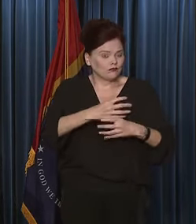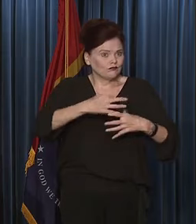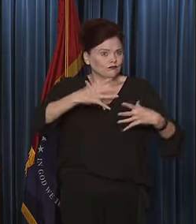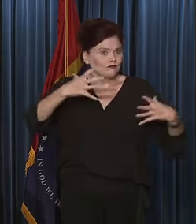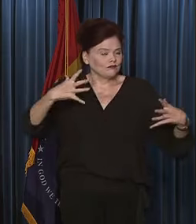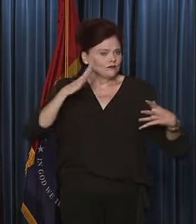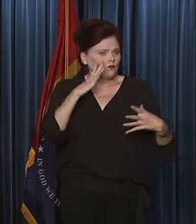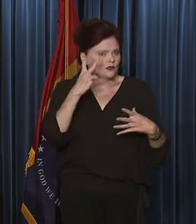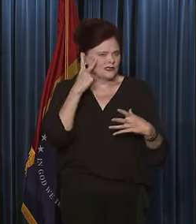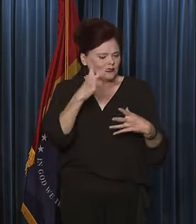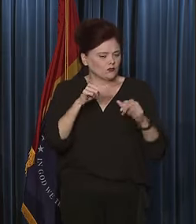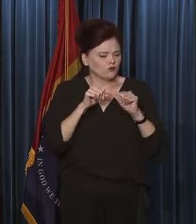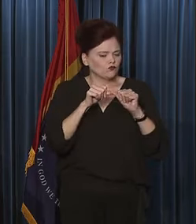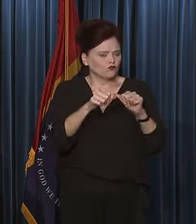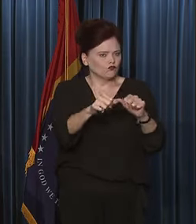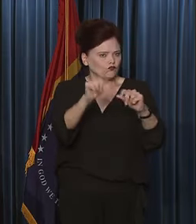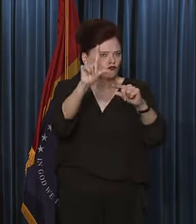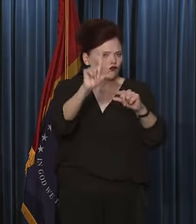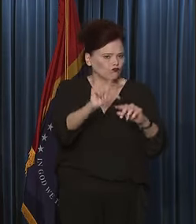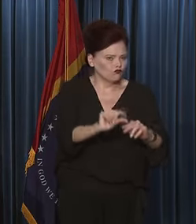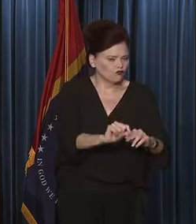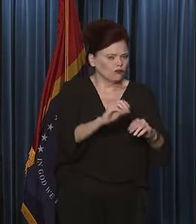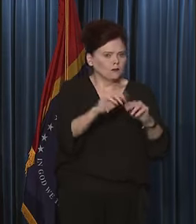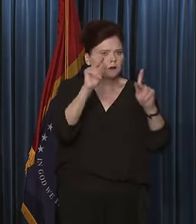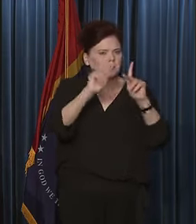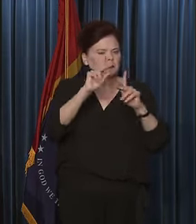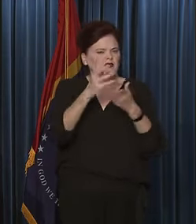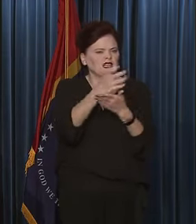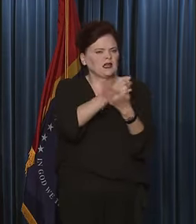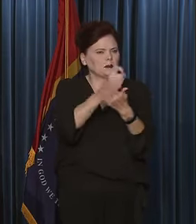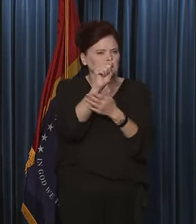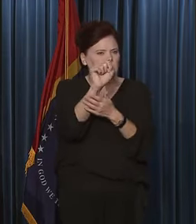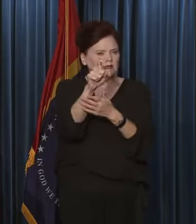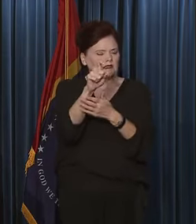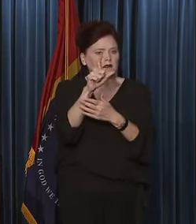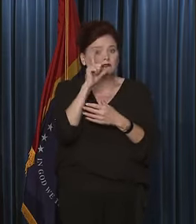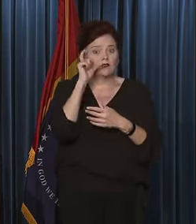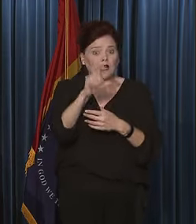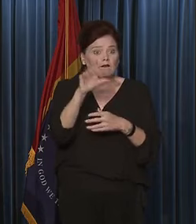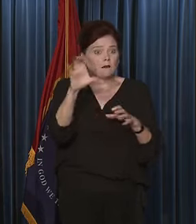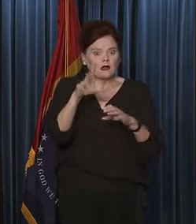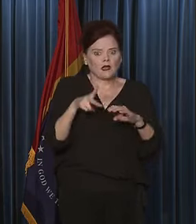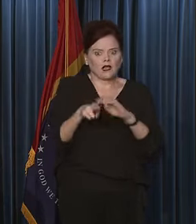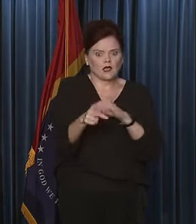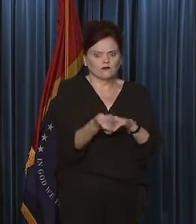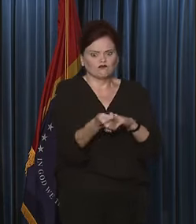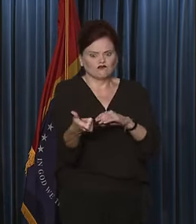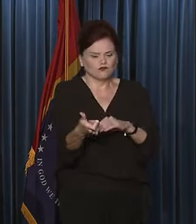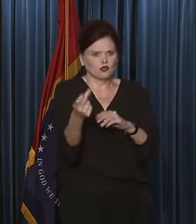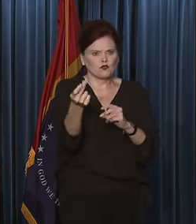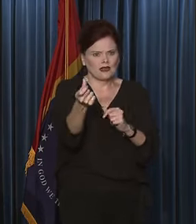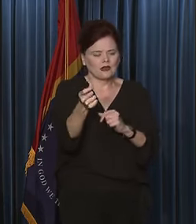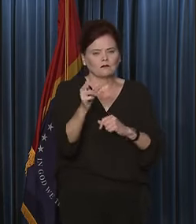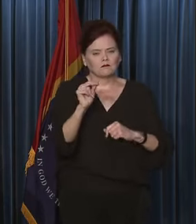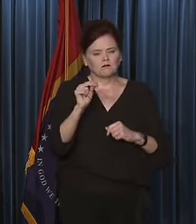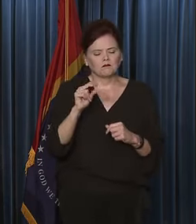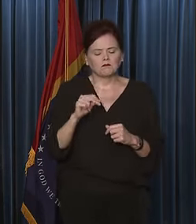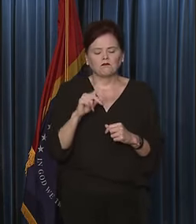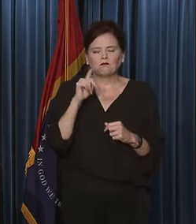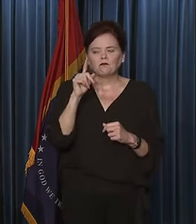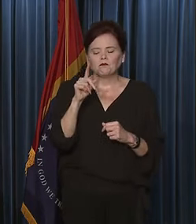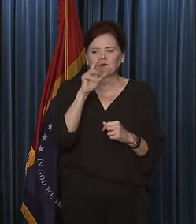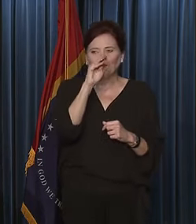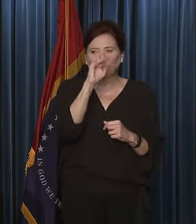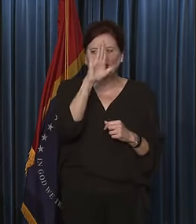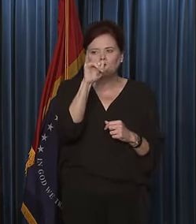continued reductions in the income tax. It doesn't have to be done overnight. Bailey. Nick Juden